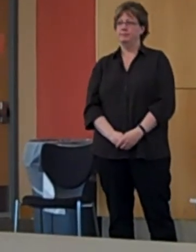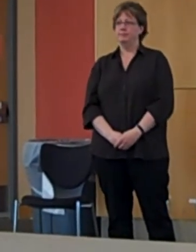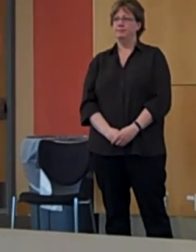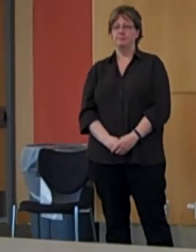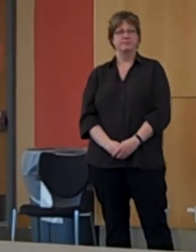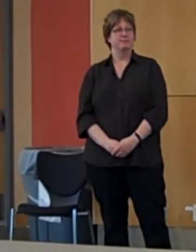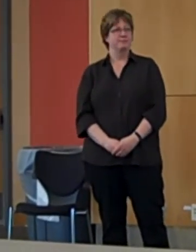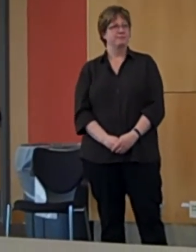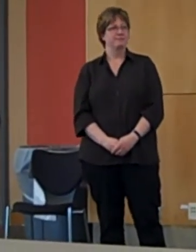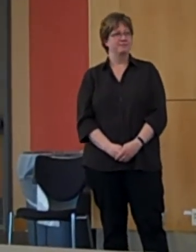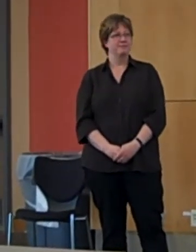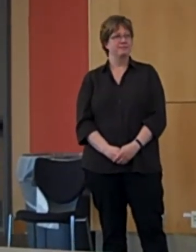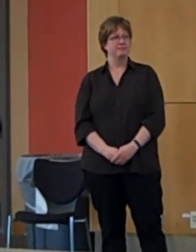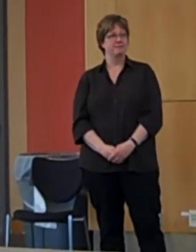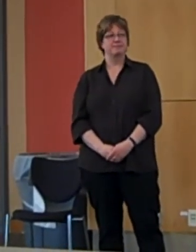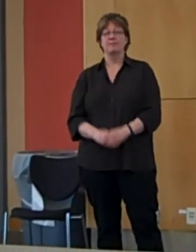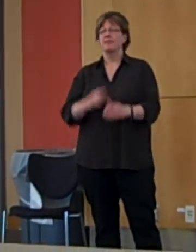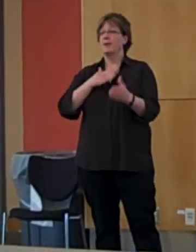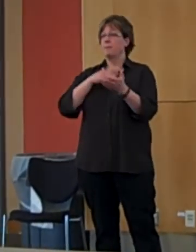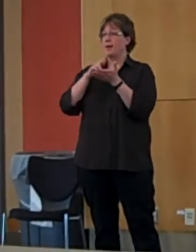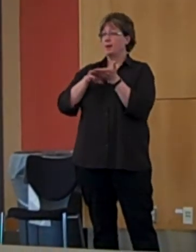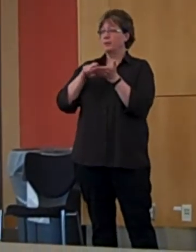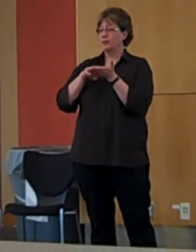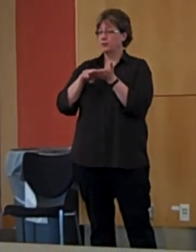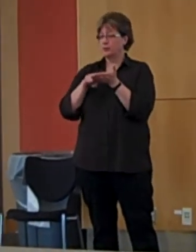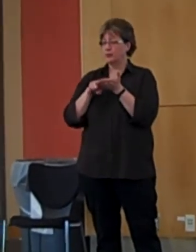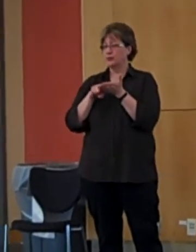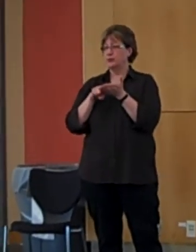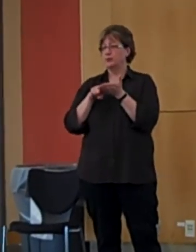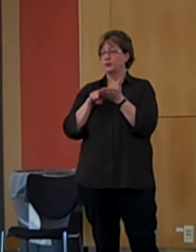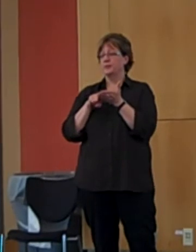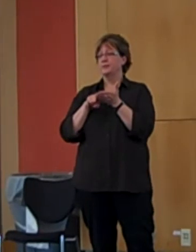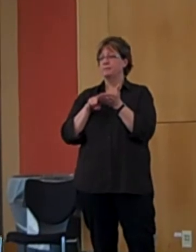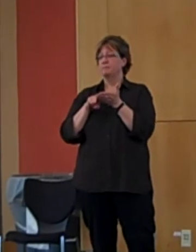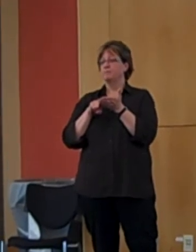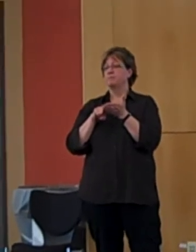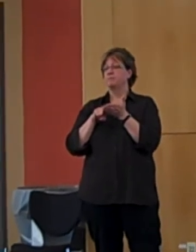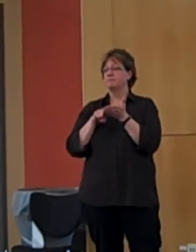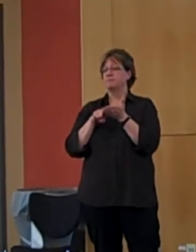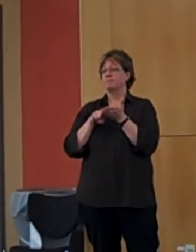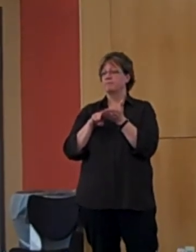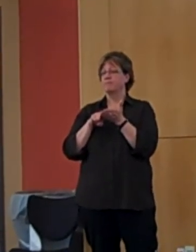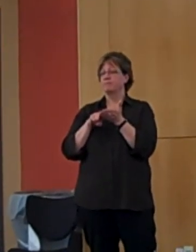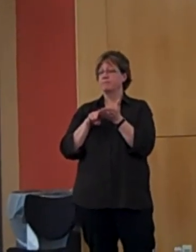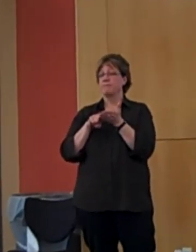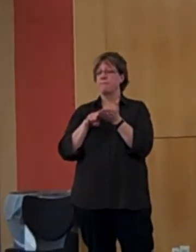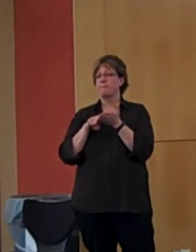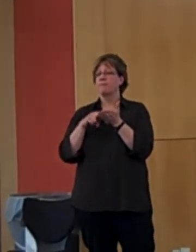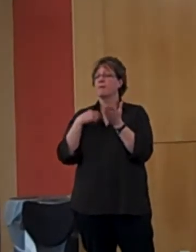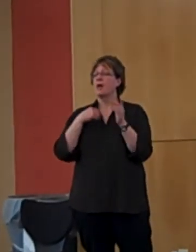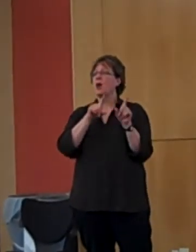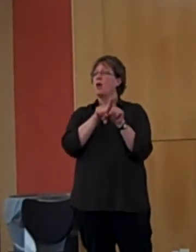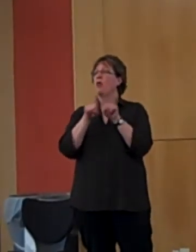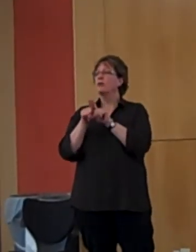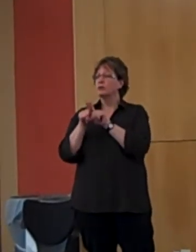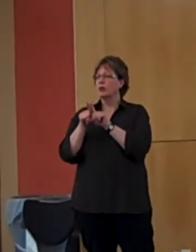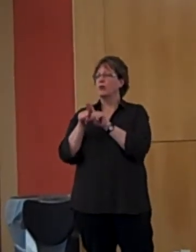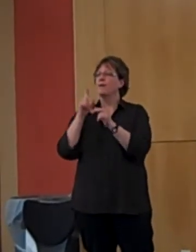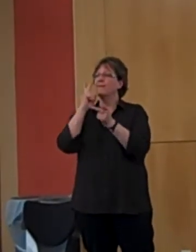In addition to the research, part of my understanding of this practice was derived from visiting local establishments and subsequently evaluating